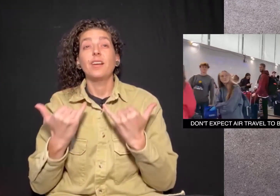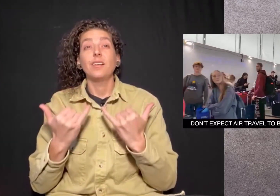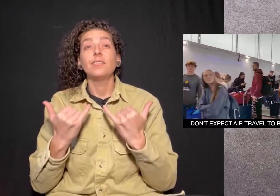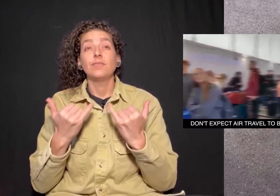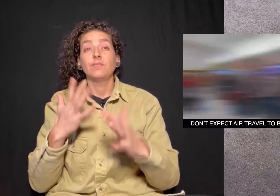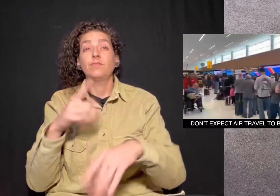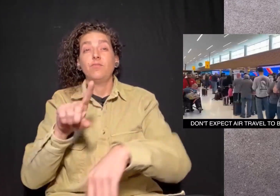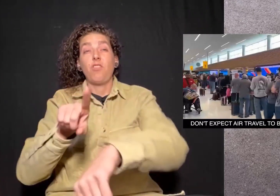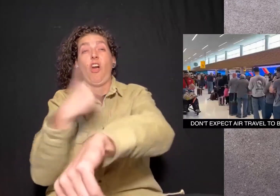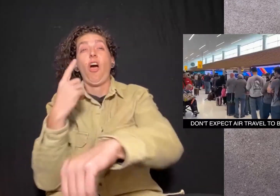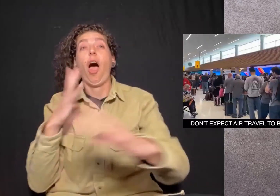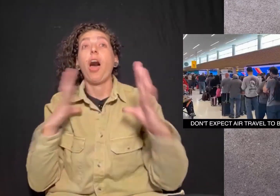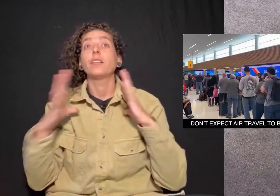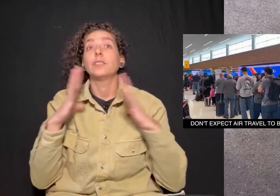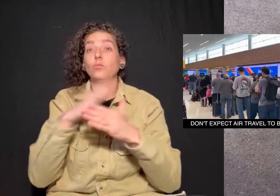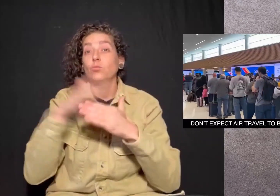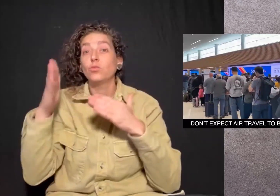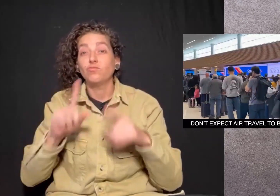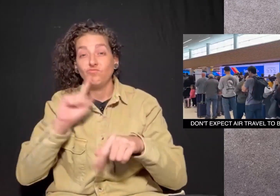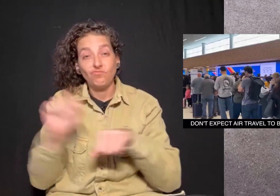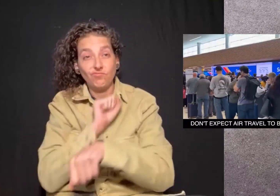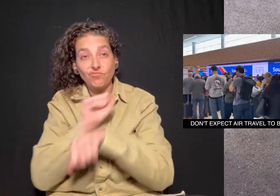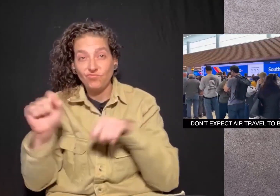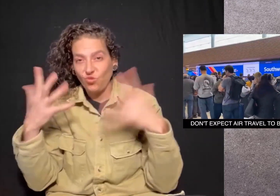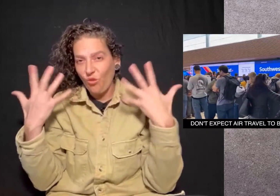Today, long holiday weekend is over.